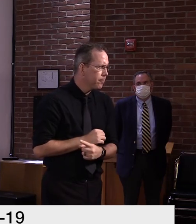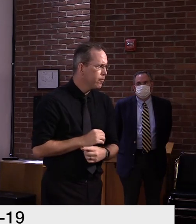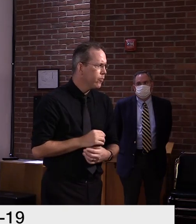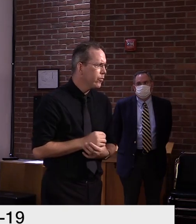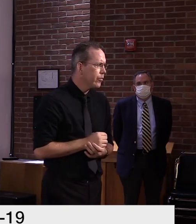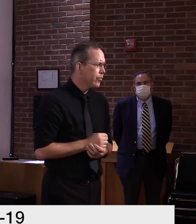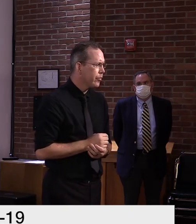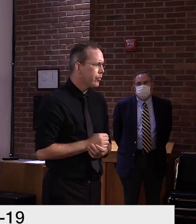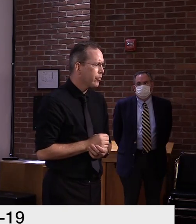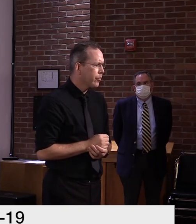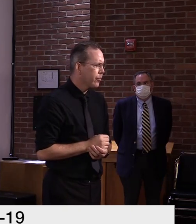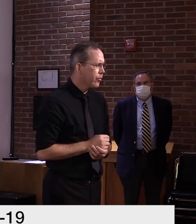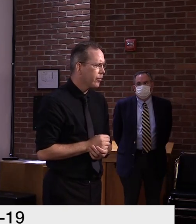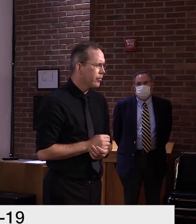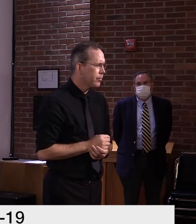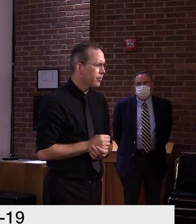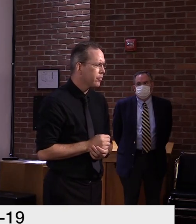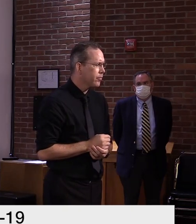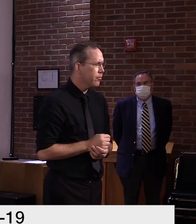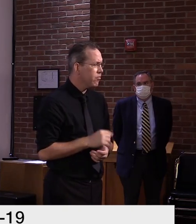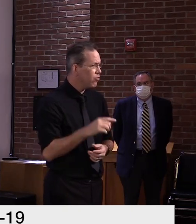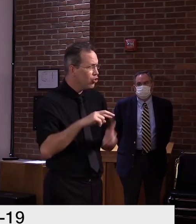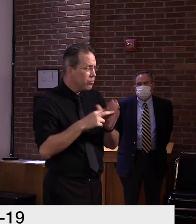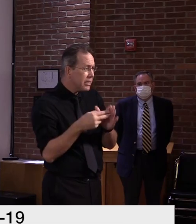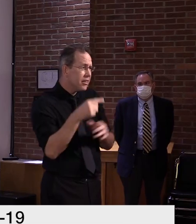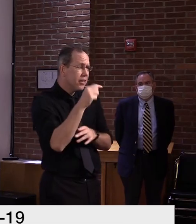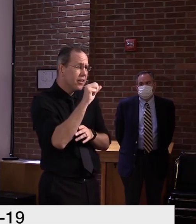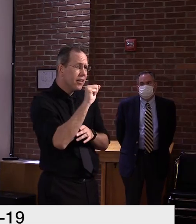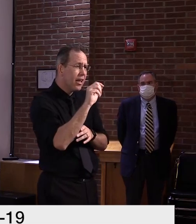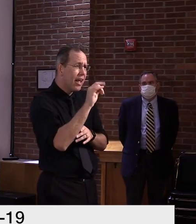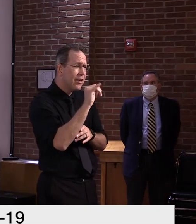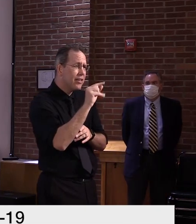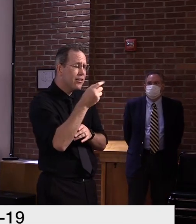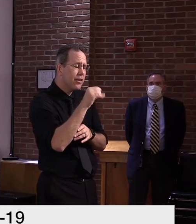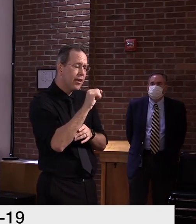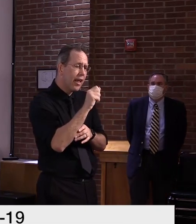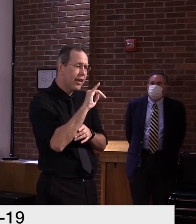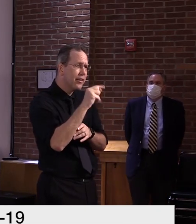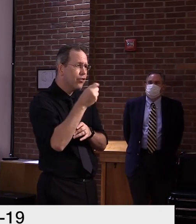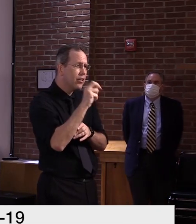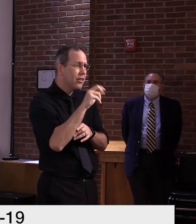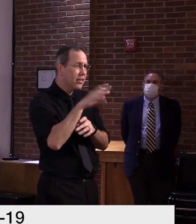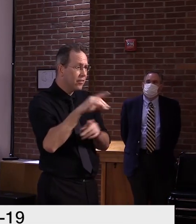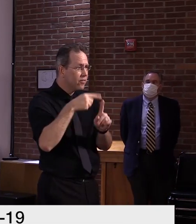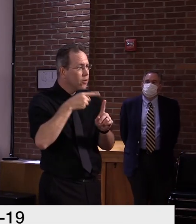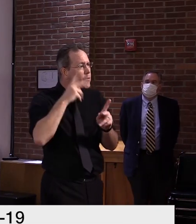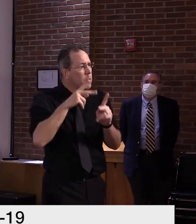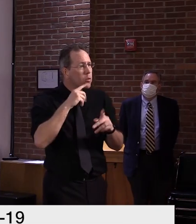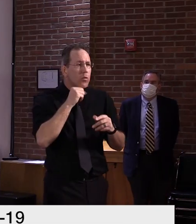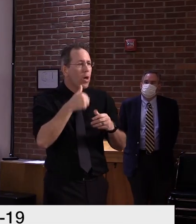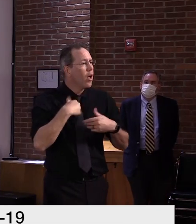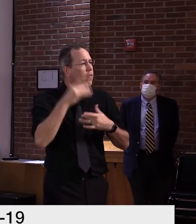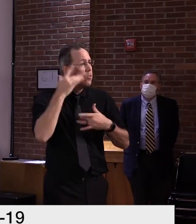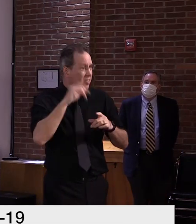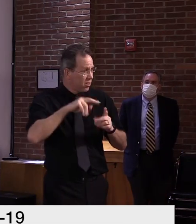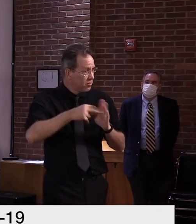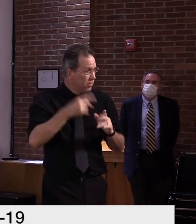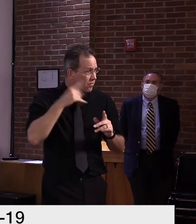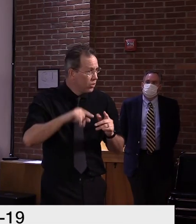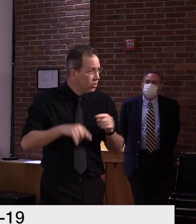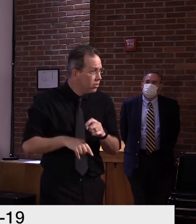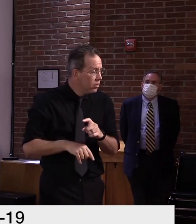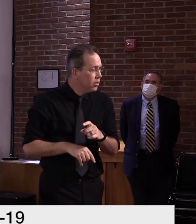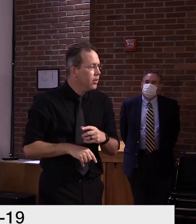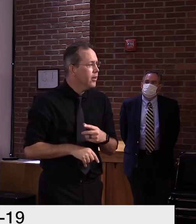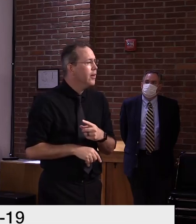or potential patients? And, uh, it seems, if that's correct, right? So a lot of the people were asymptomatic in